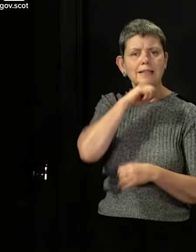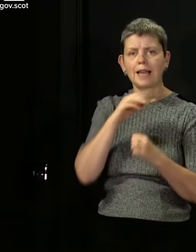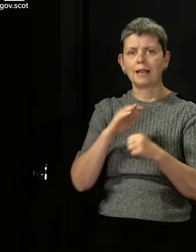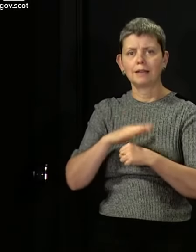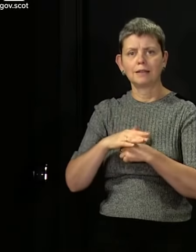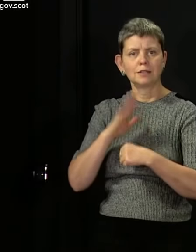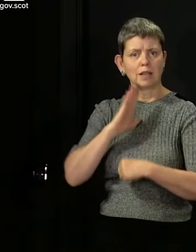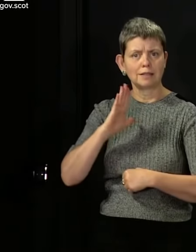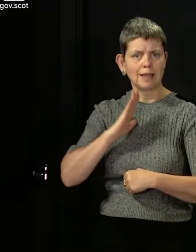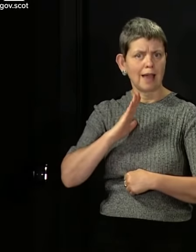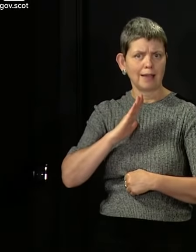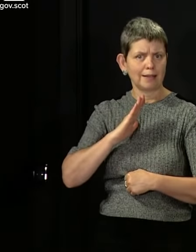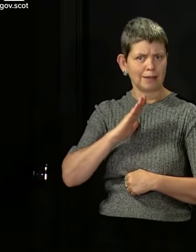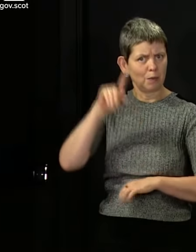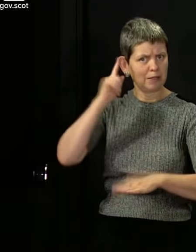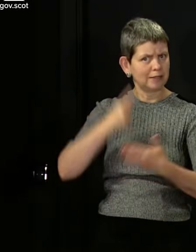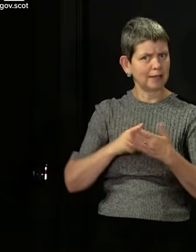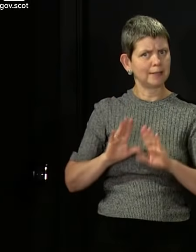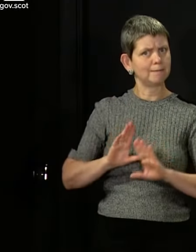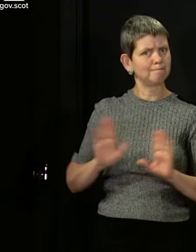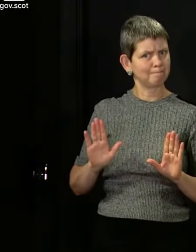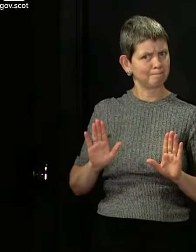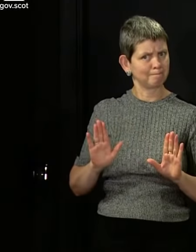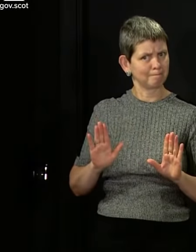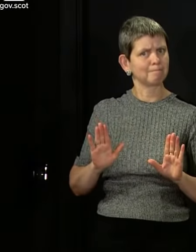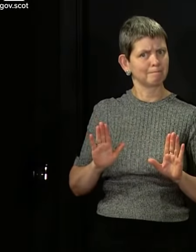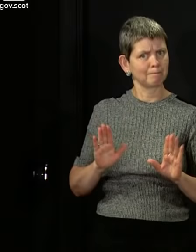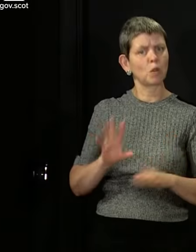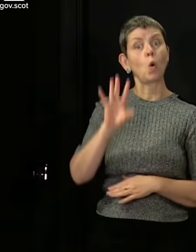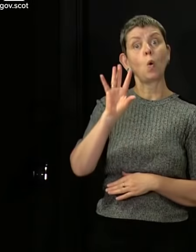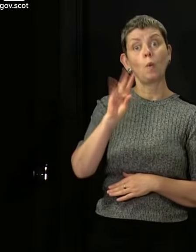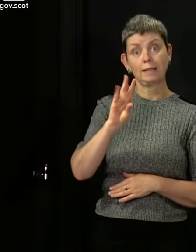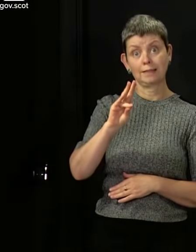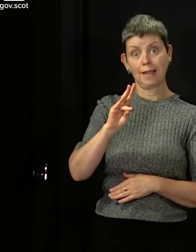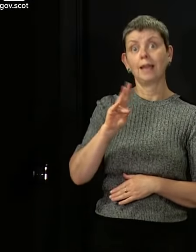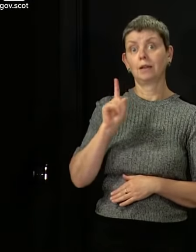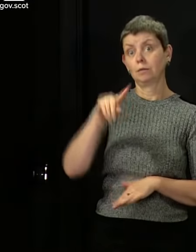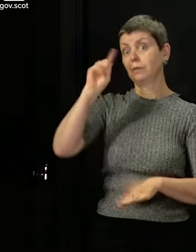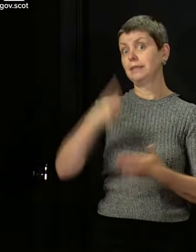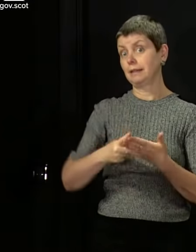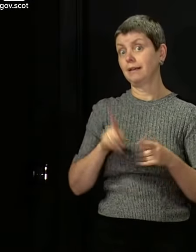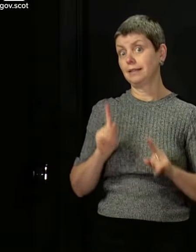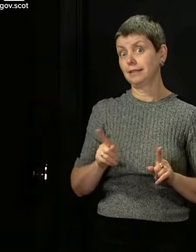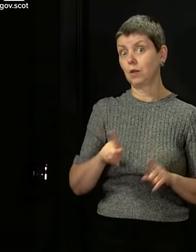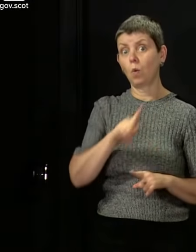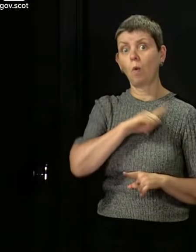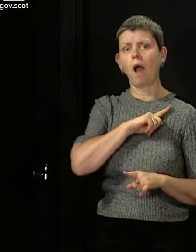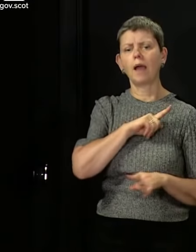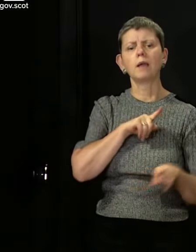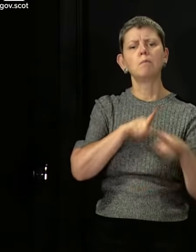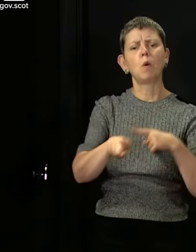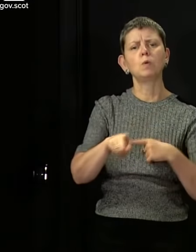think doing it during the week when not everybody but more people are working allows, I think, for a smoother